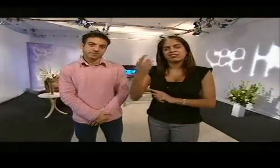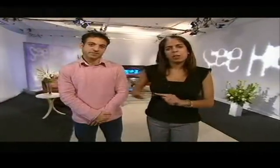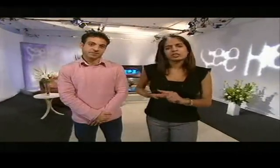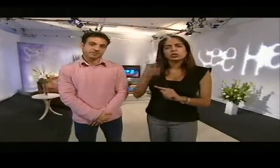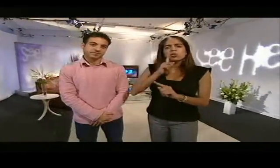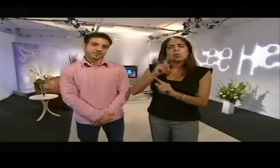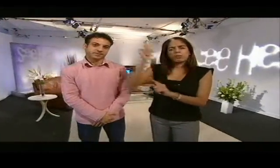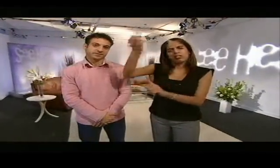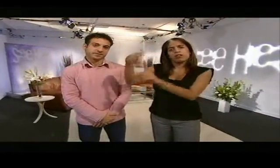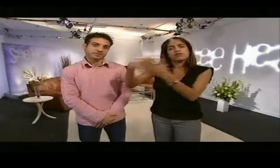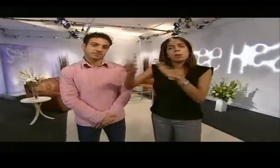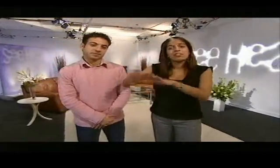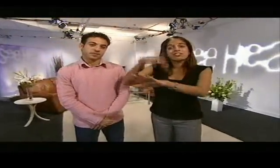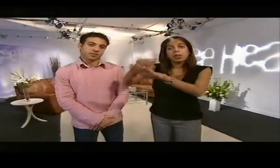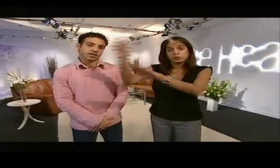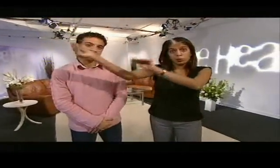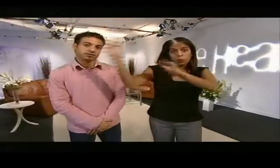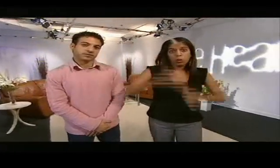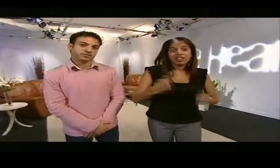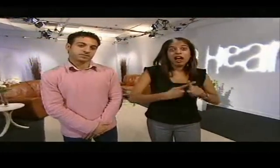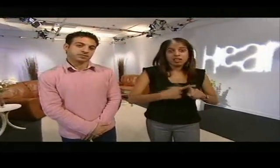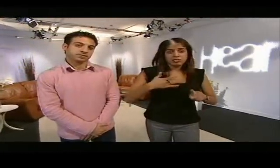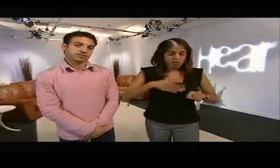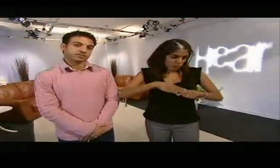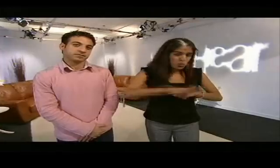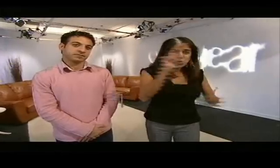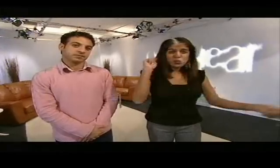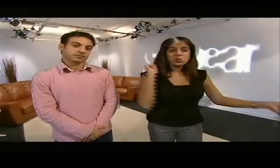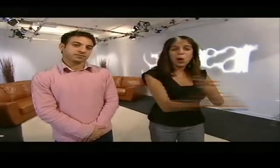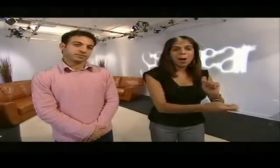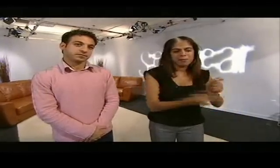We meet a successful business woman whose life started very differently in the Philippines.